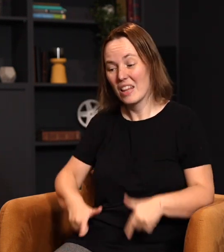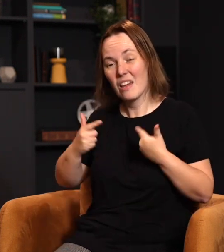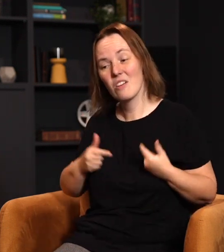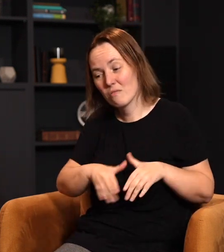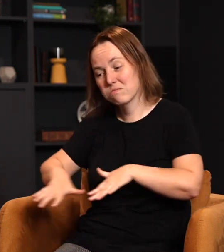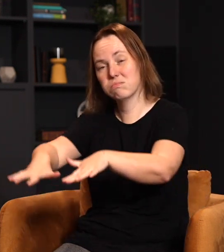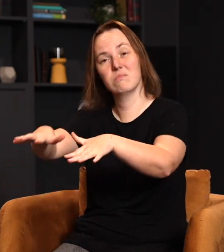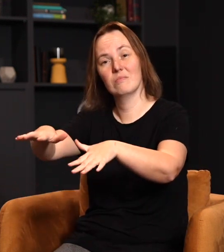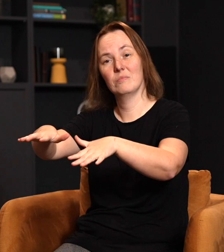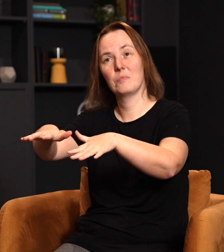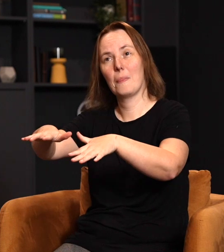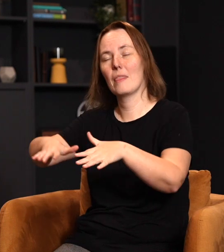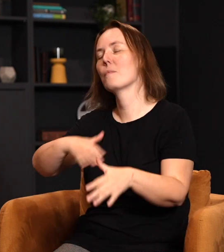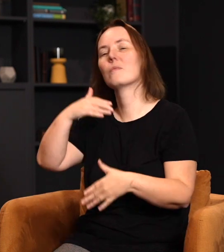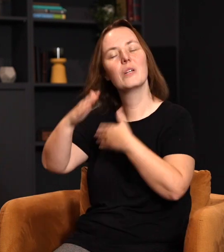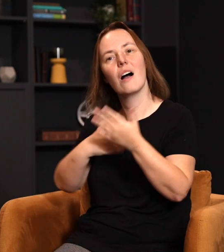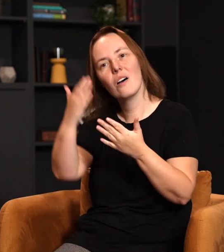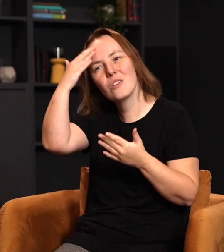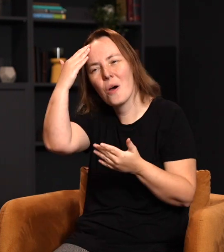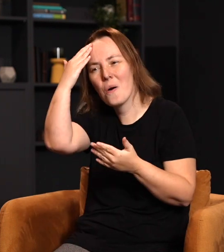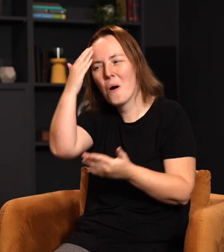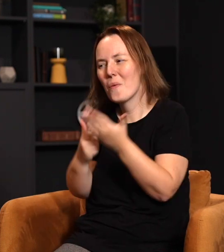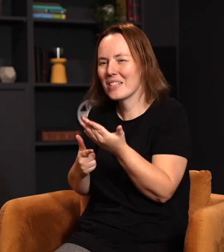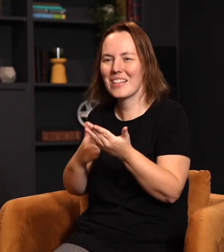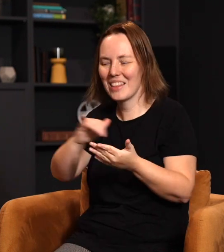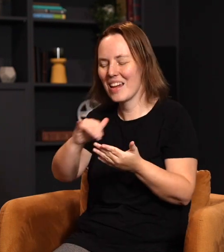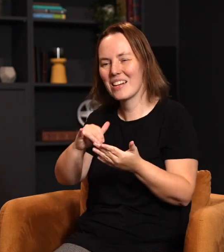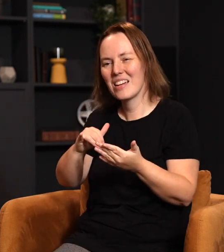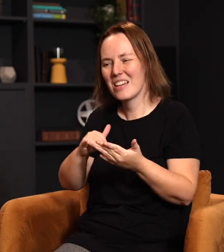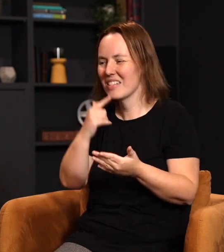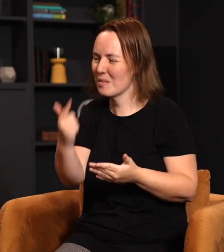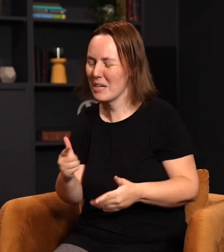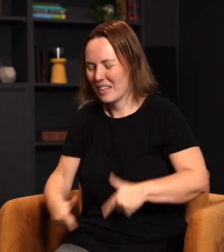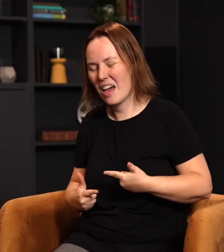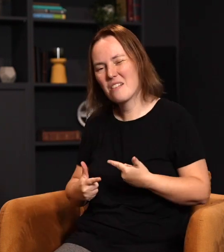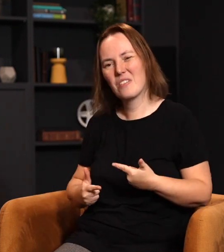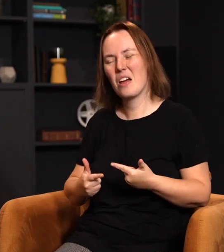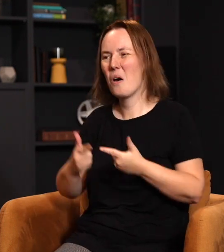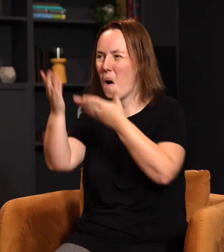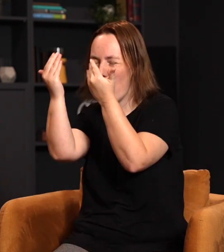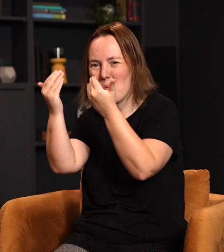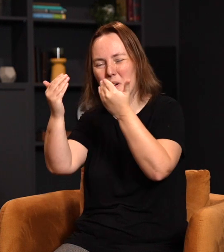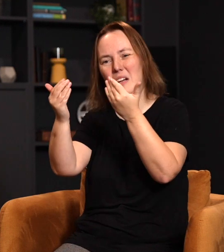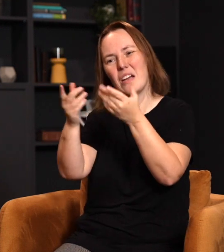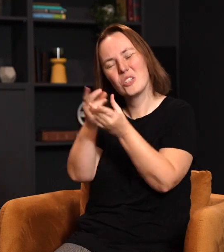happens? Life flows, right? I mean, we all know what it is to have someone speak life to us, to speak hope, to speak truth and how that encourages